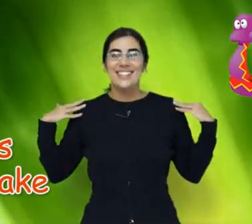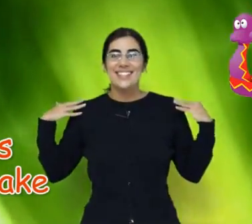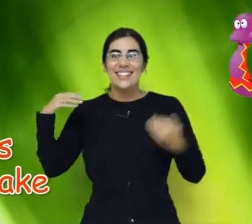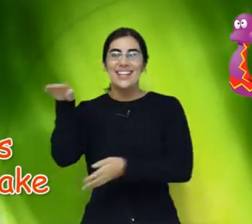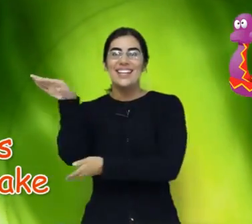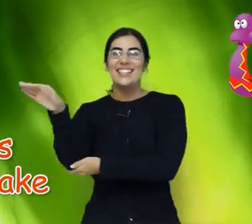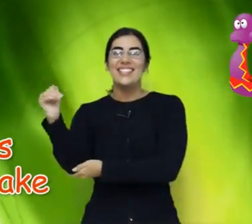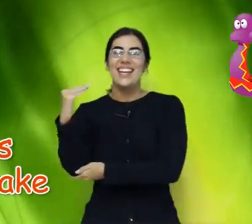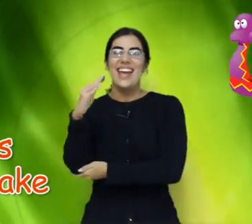Snake.